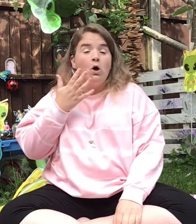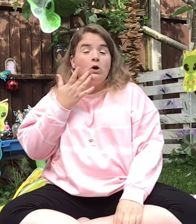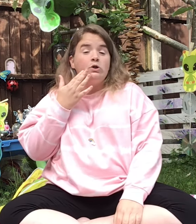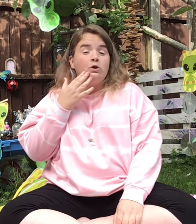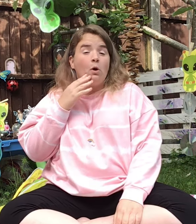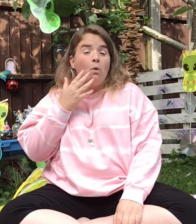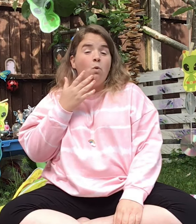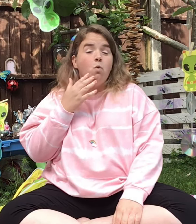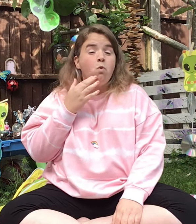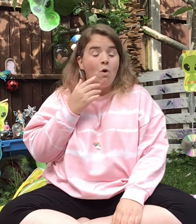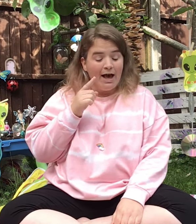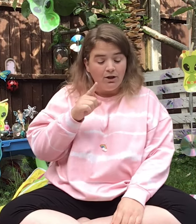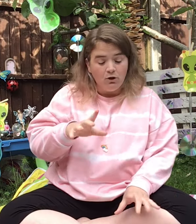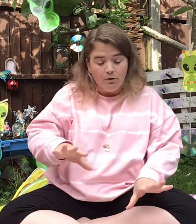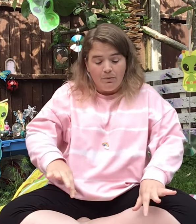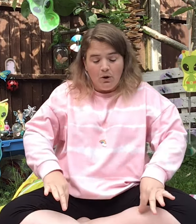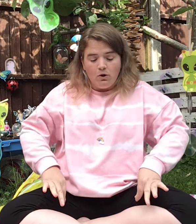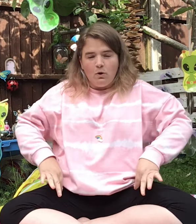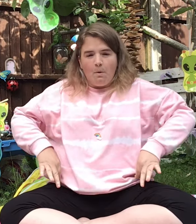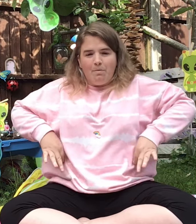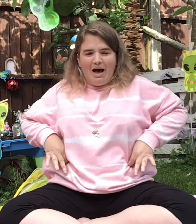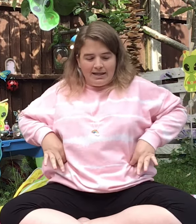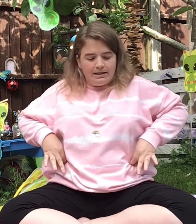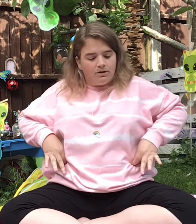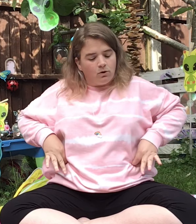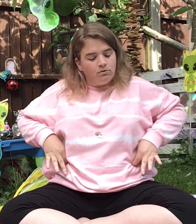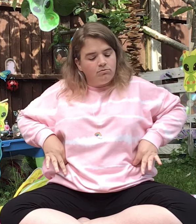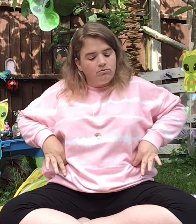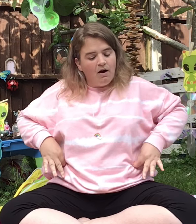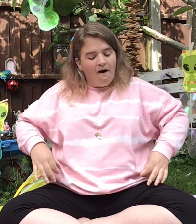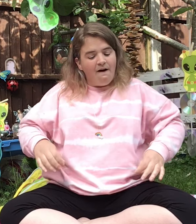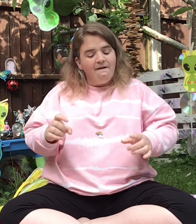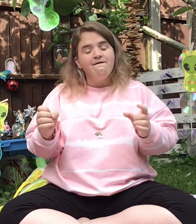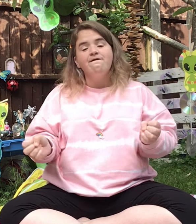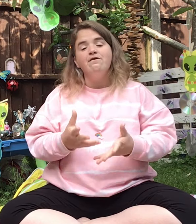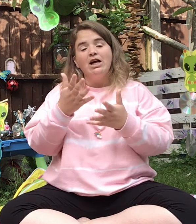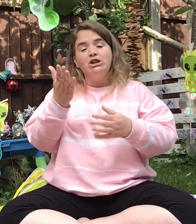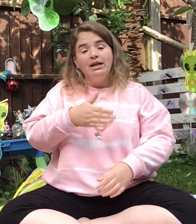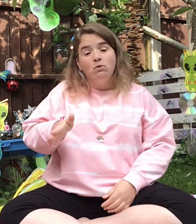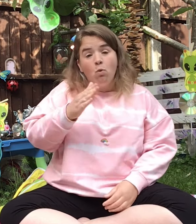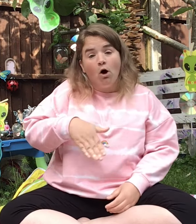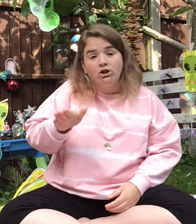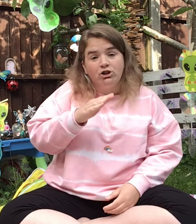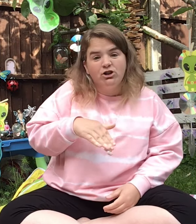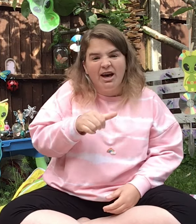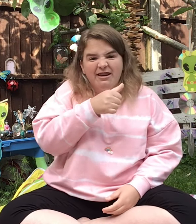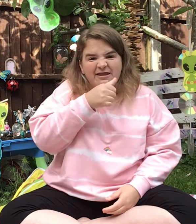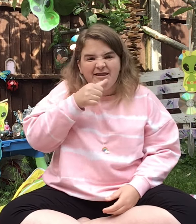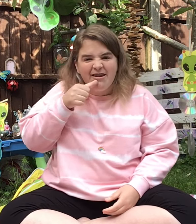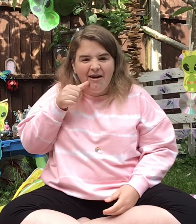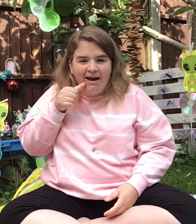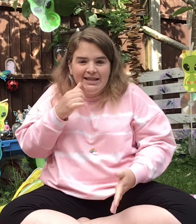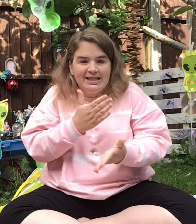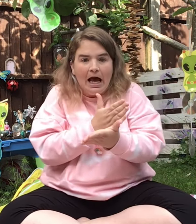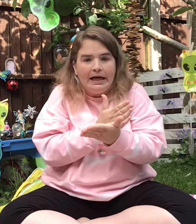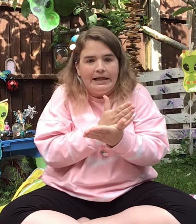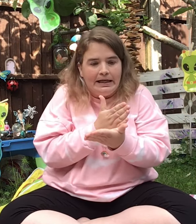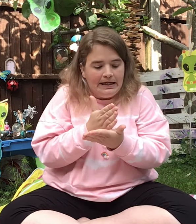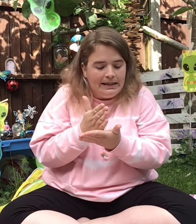So when you put your pants on, freshly washed and nice and clean.